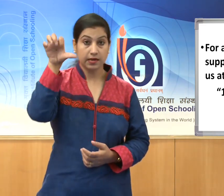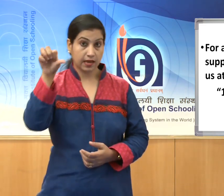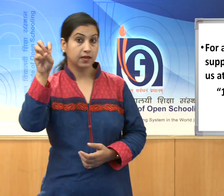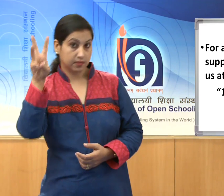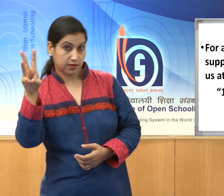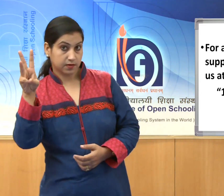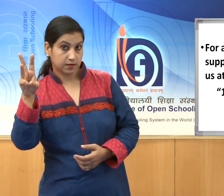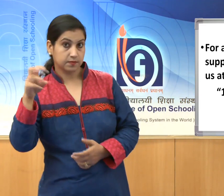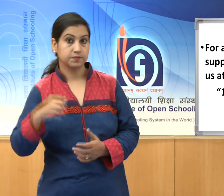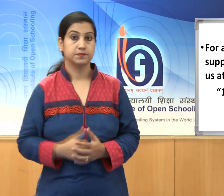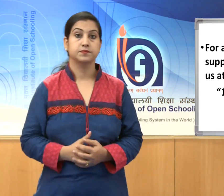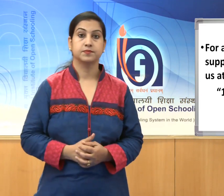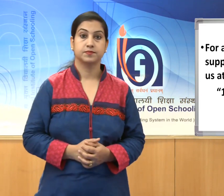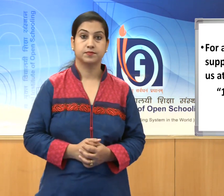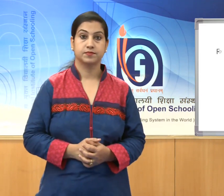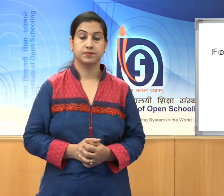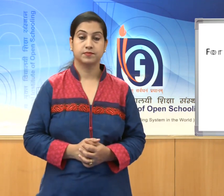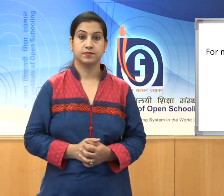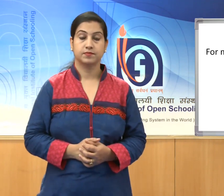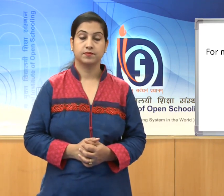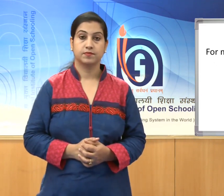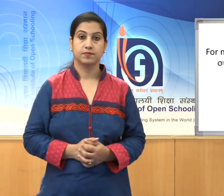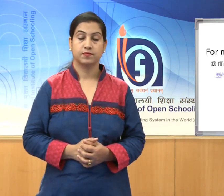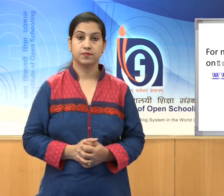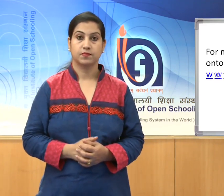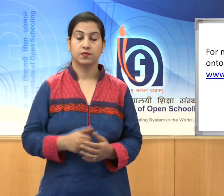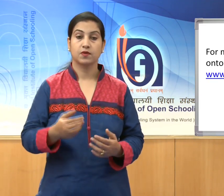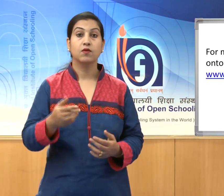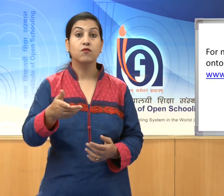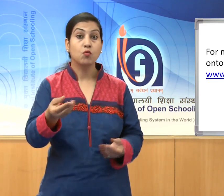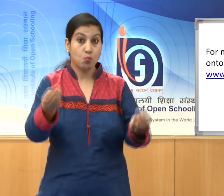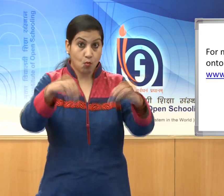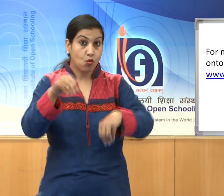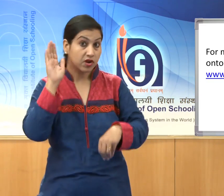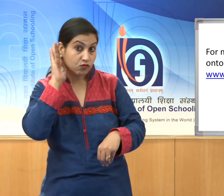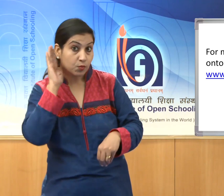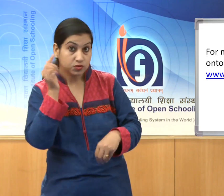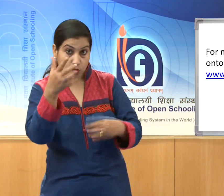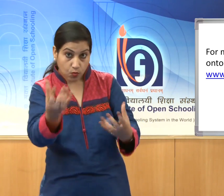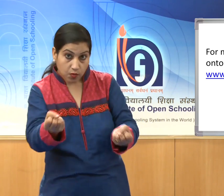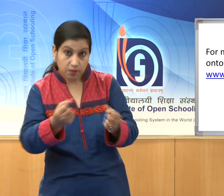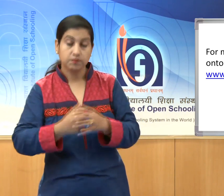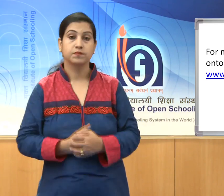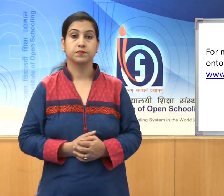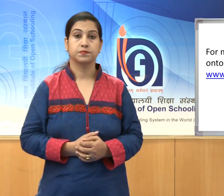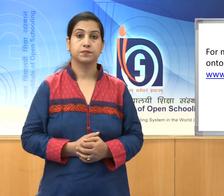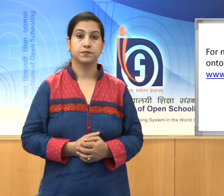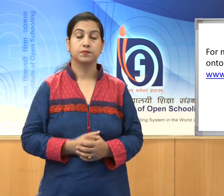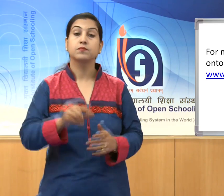For more information, log on